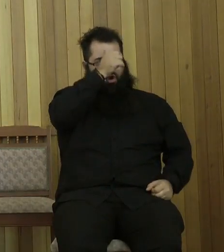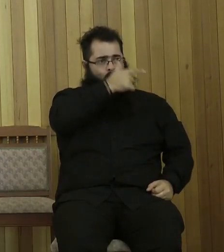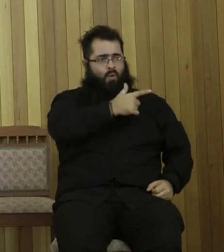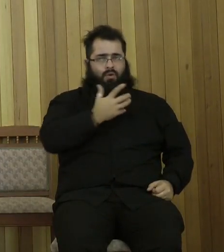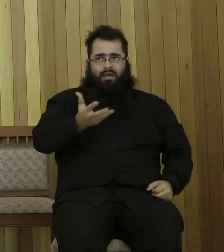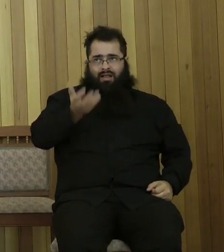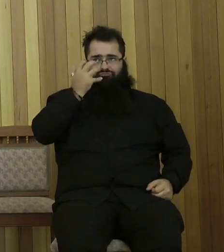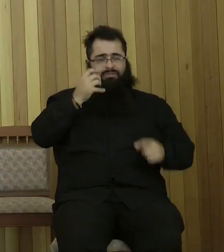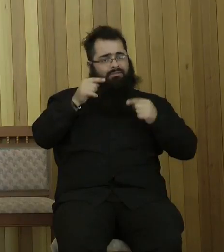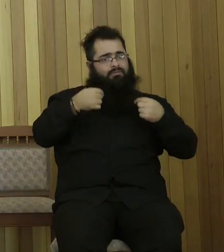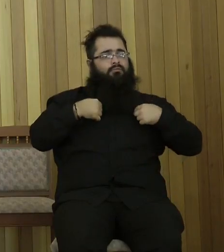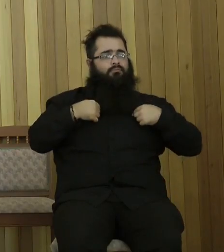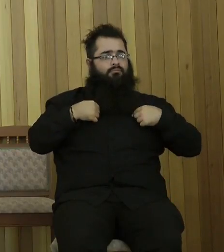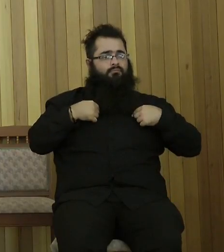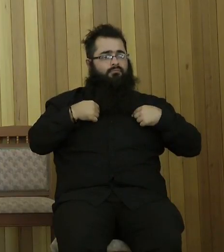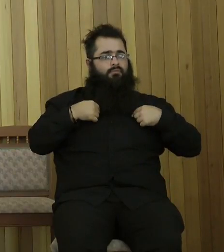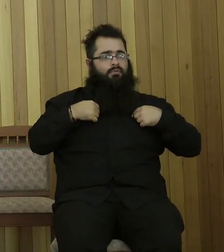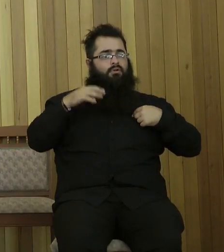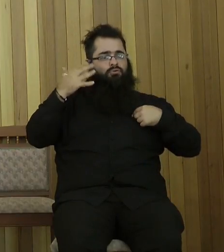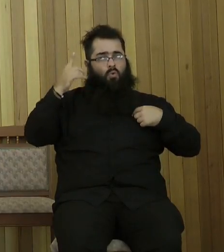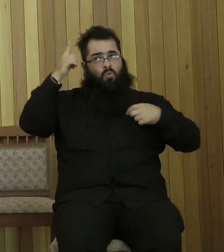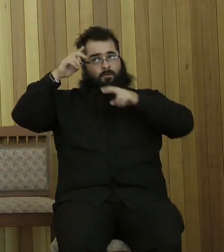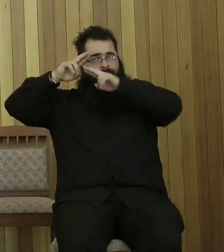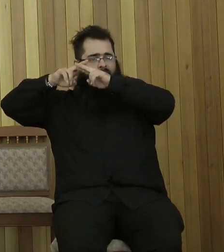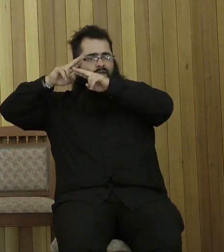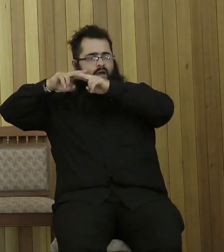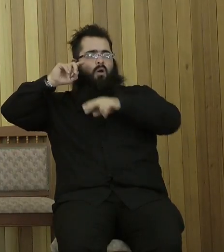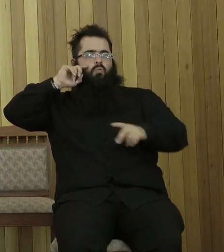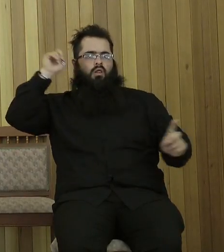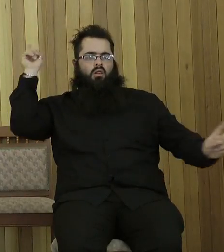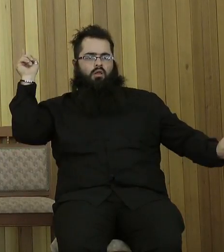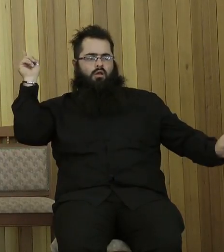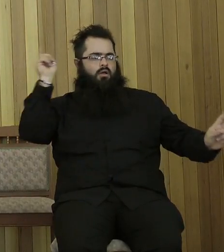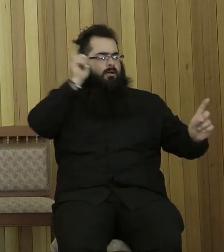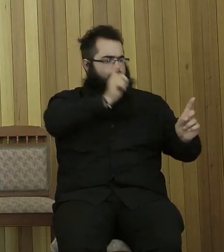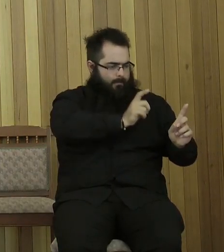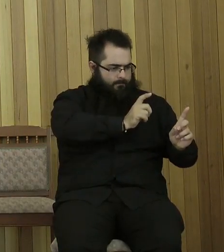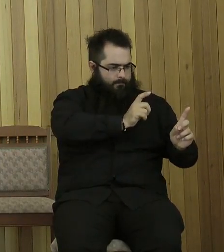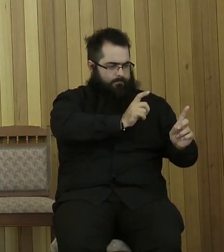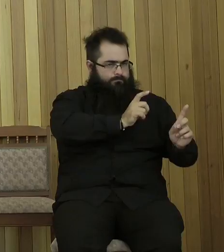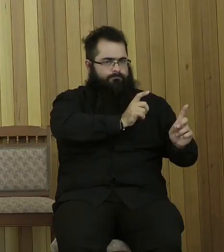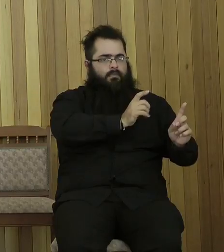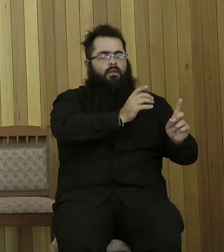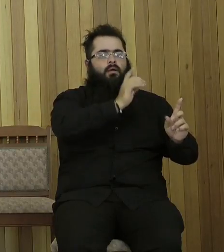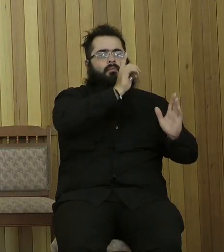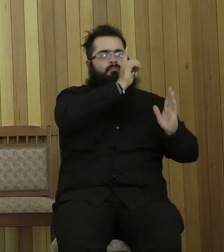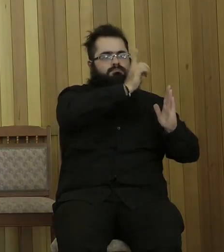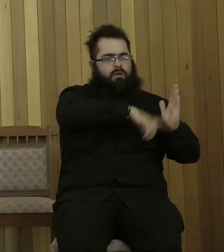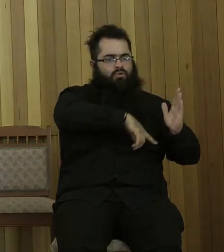that the Father anticipates the second coming when the redeemed will finally be brought into their